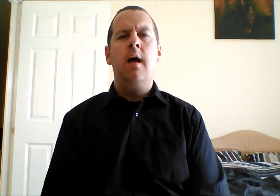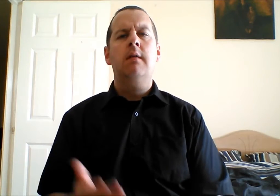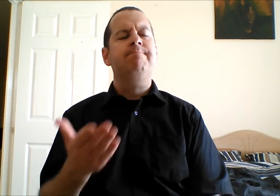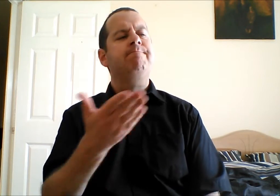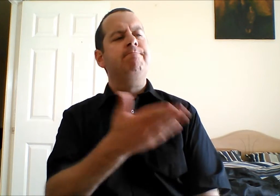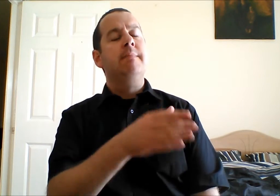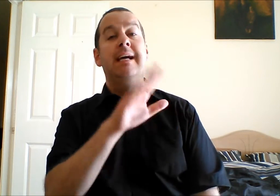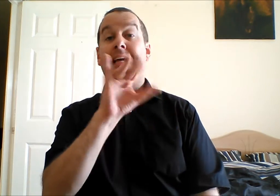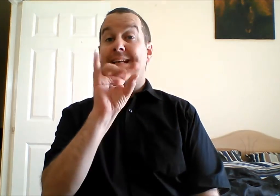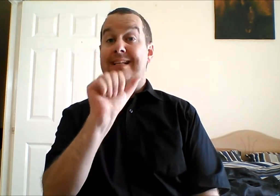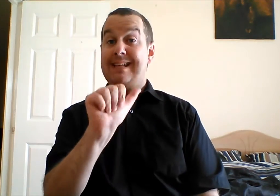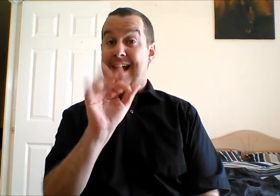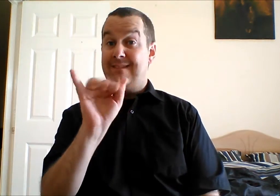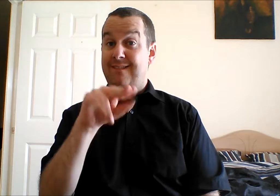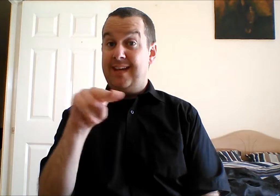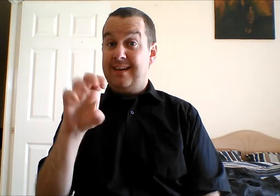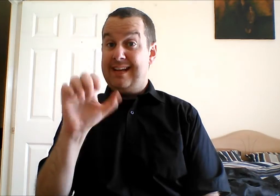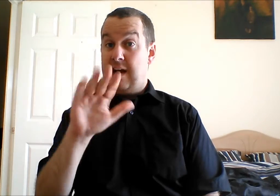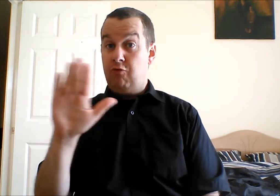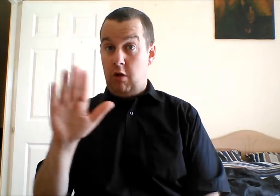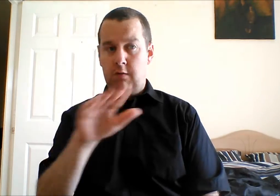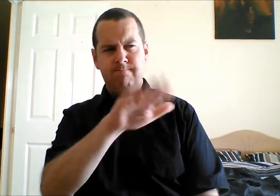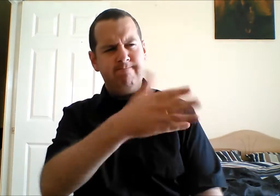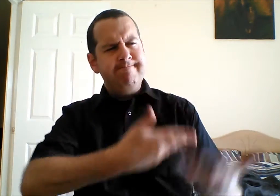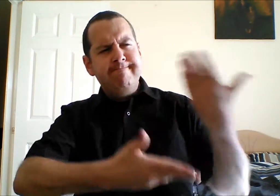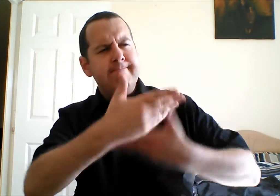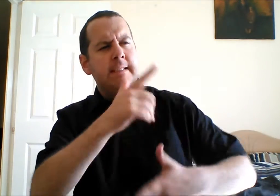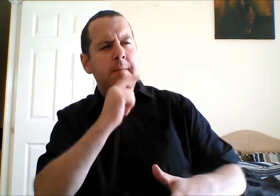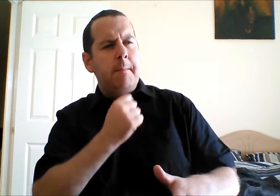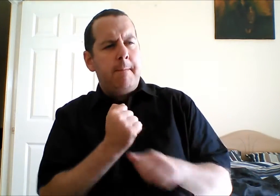Lisa, Finn, Carol, tell me about the Channel Swim in July.